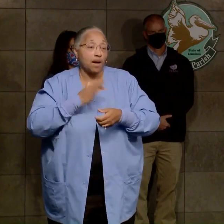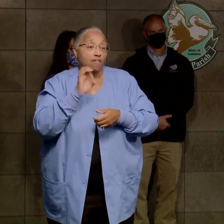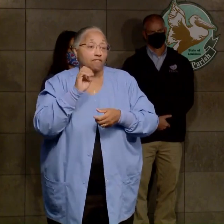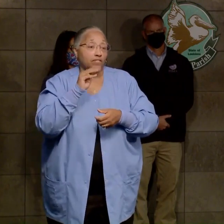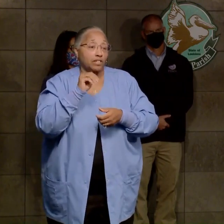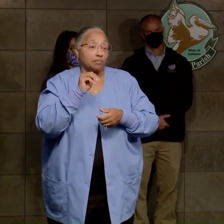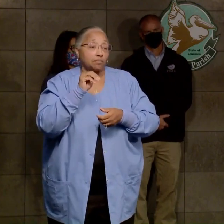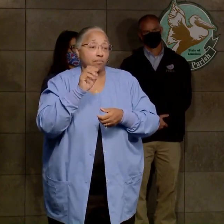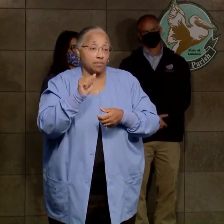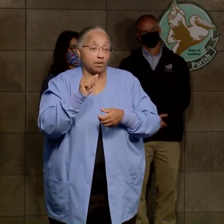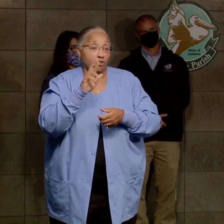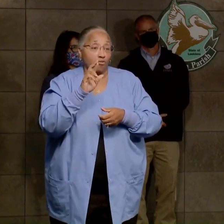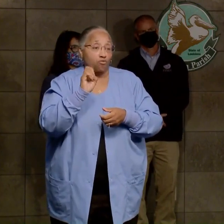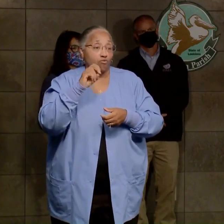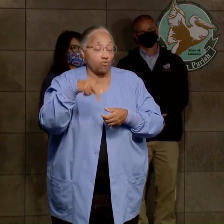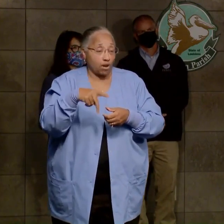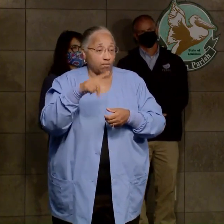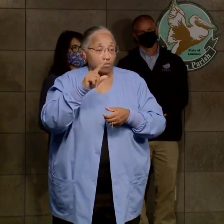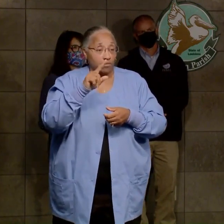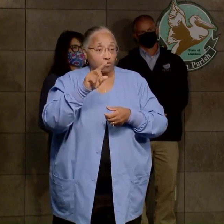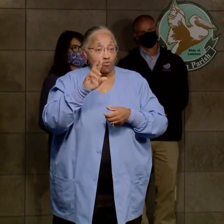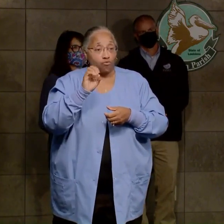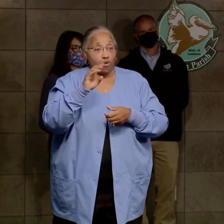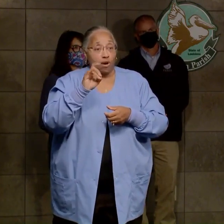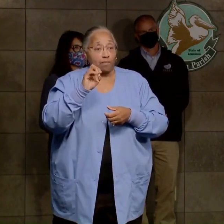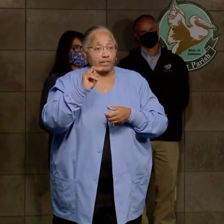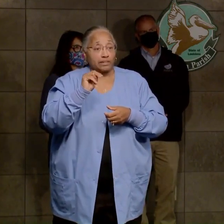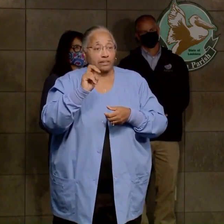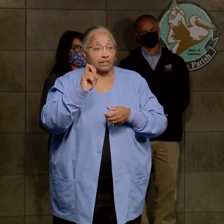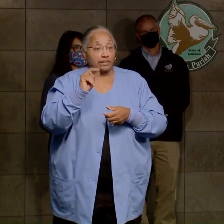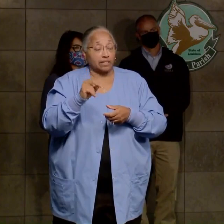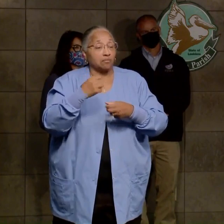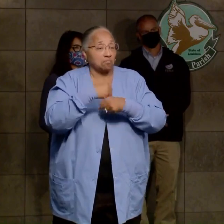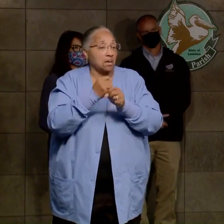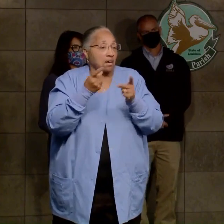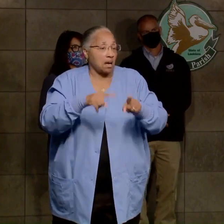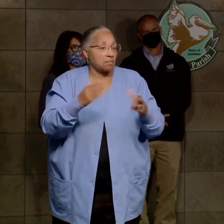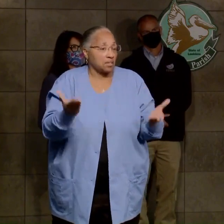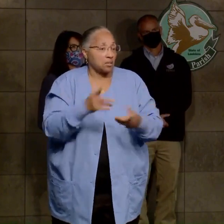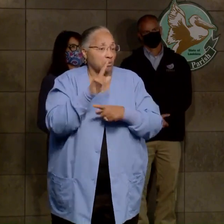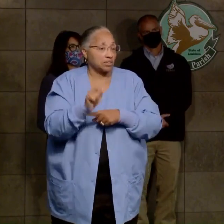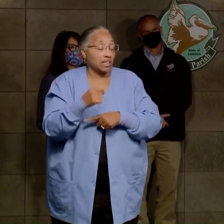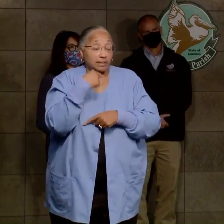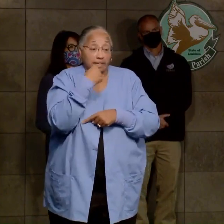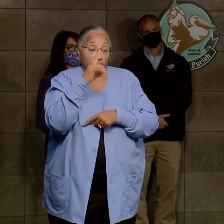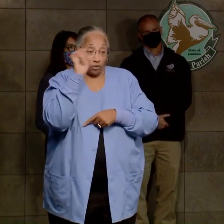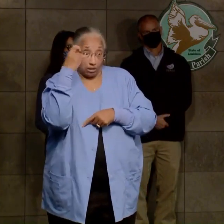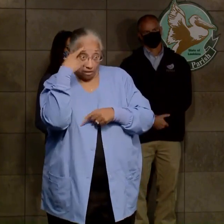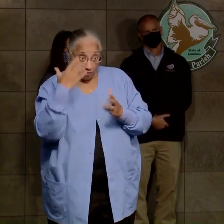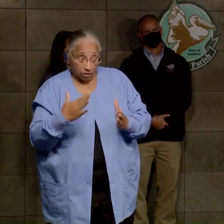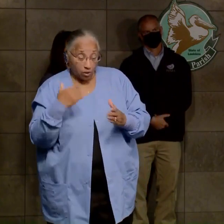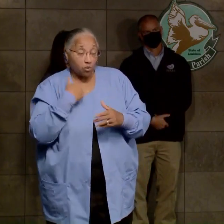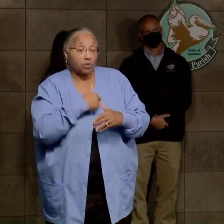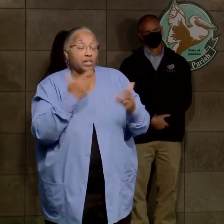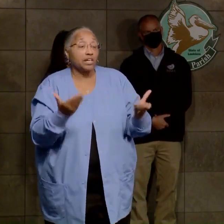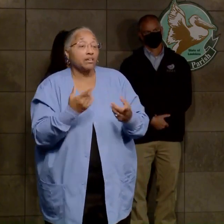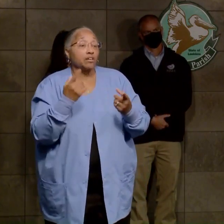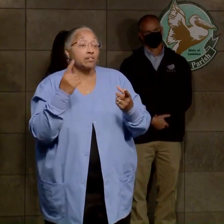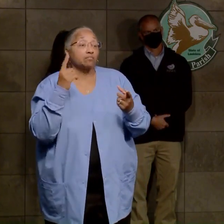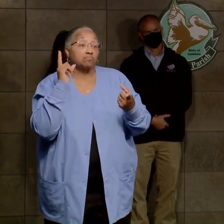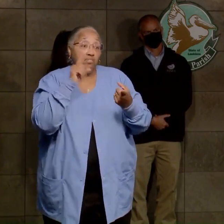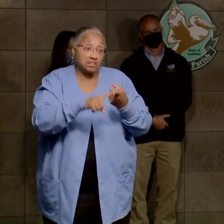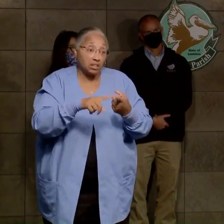Tony Robinson, for, again, making it happen here in Louisiana. And like I tell the governor, we're here until recovery is done.